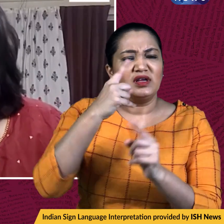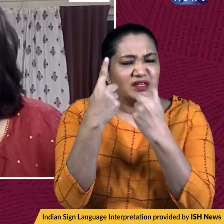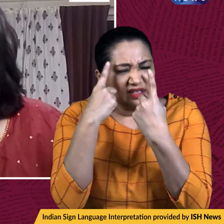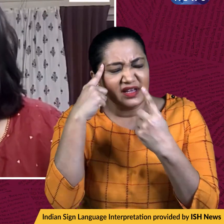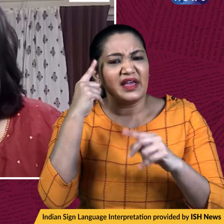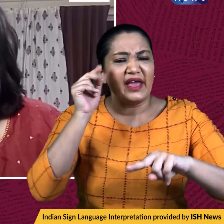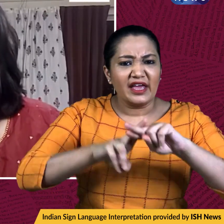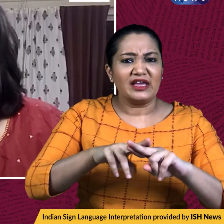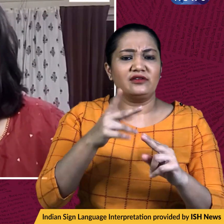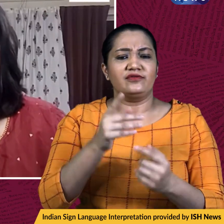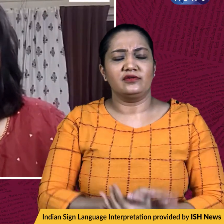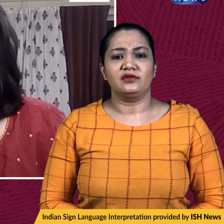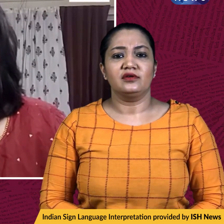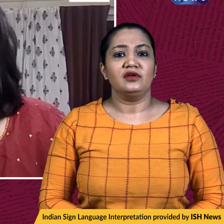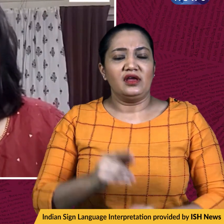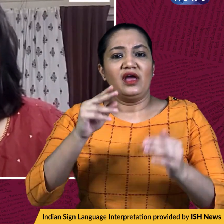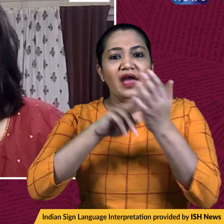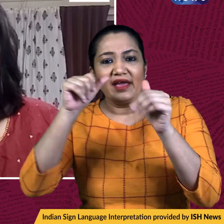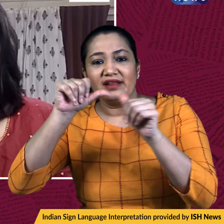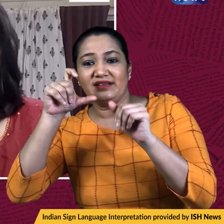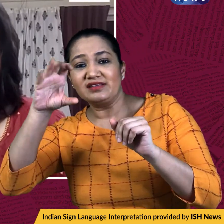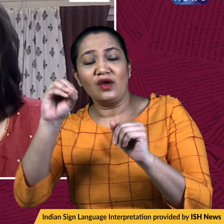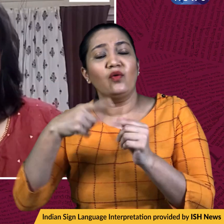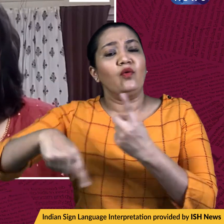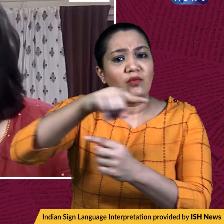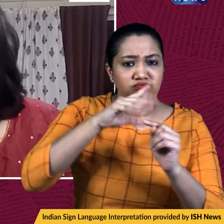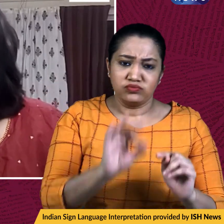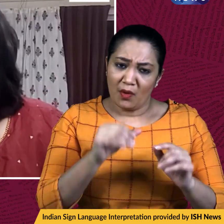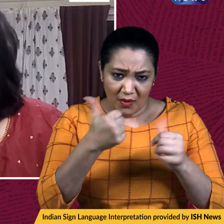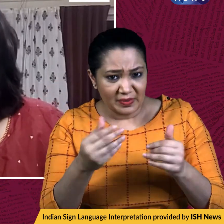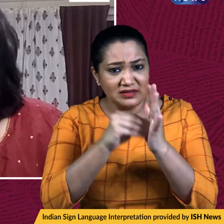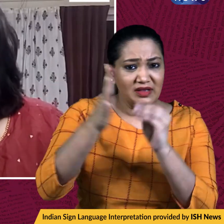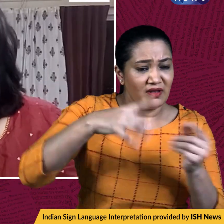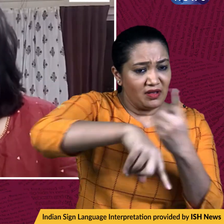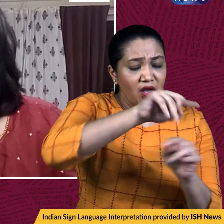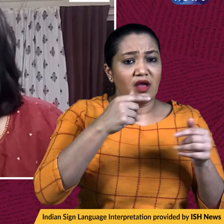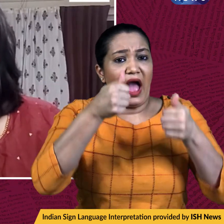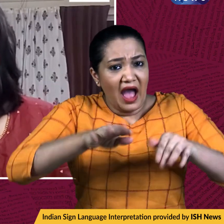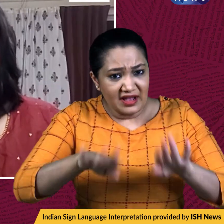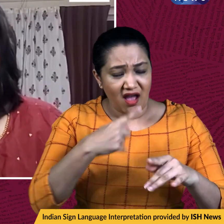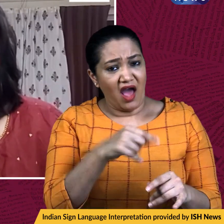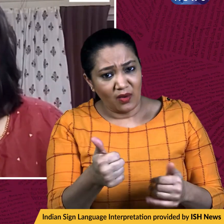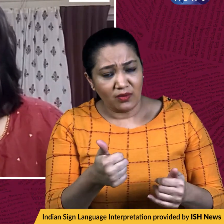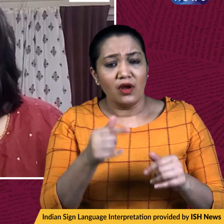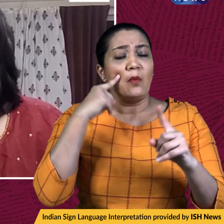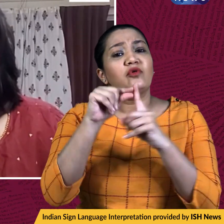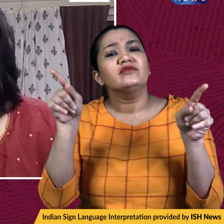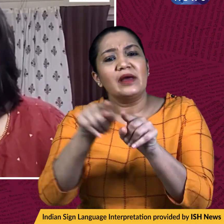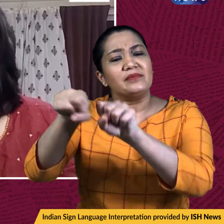explore the information with the National AIDS Control Organization on Sex Workers can be treated as proof of residence